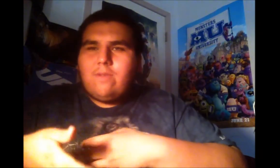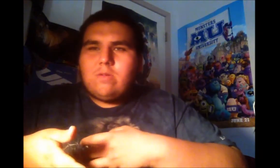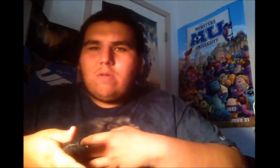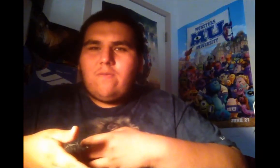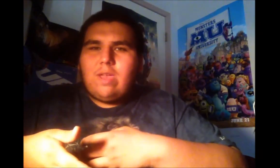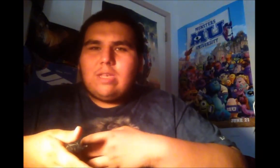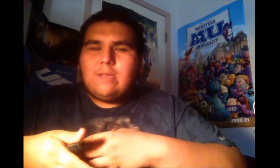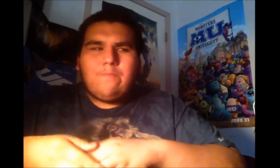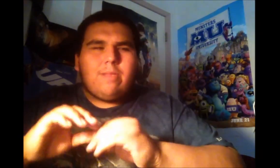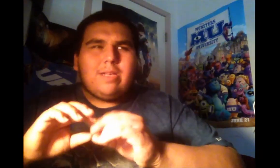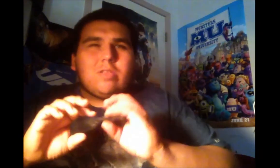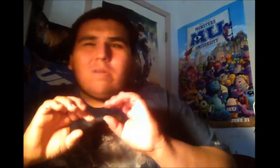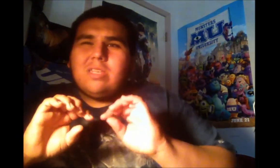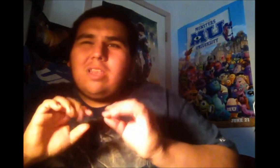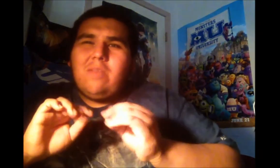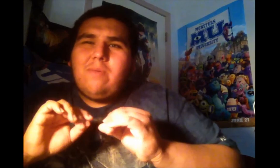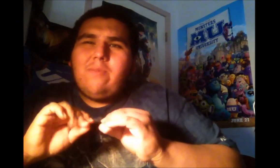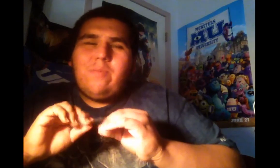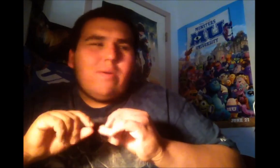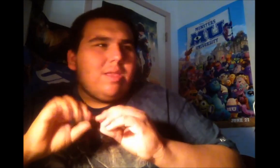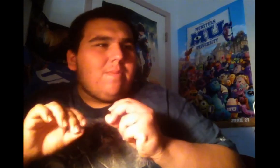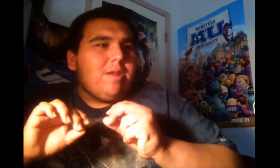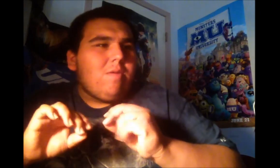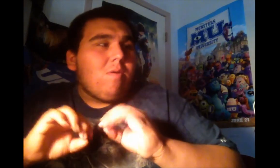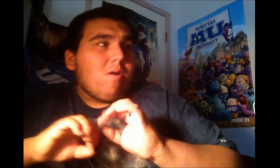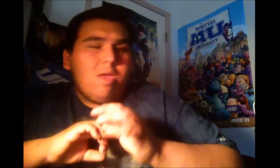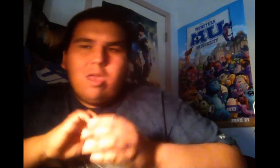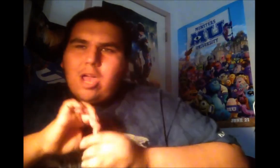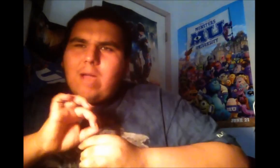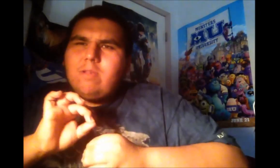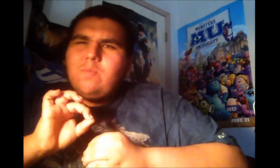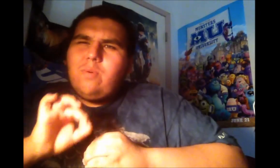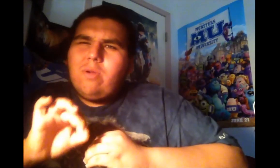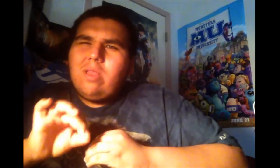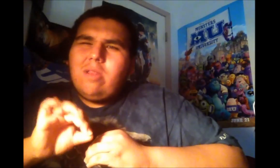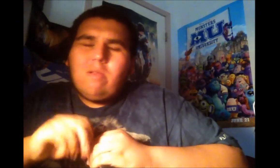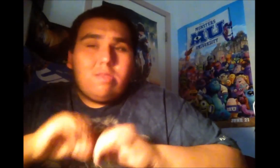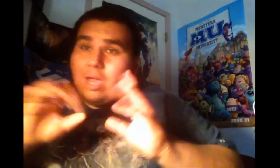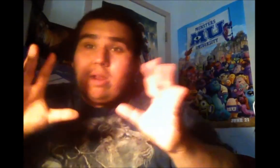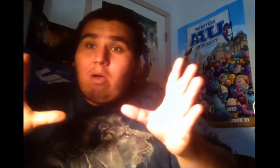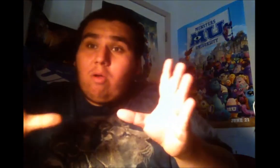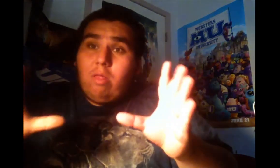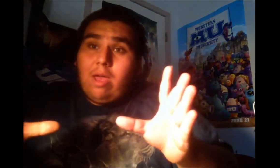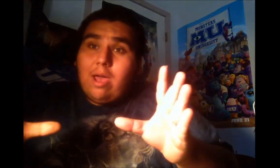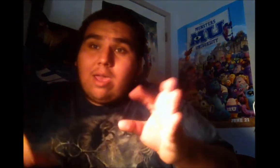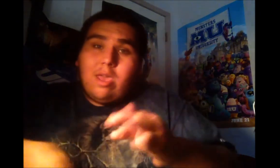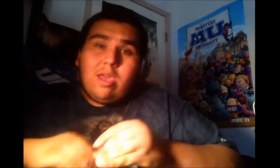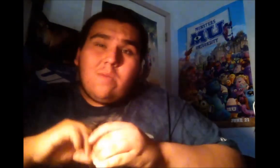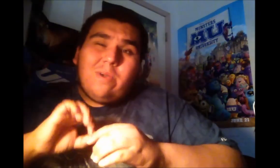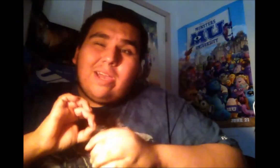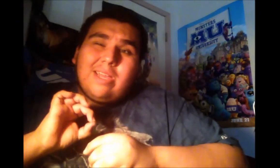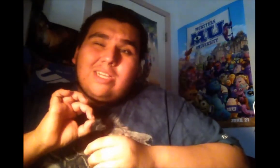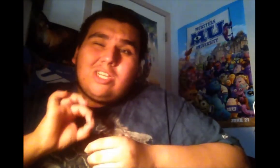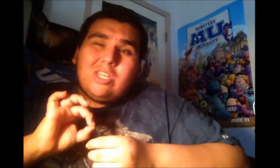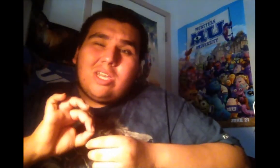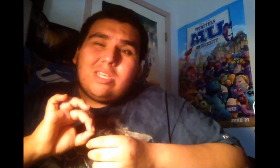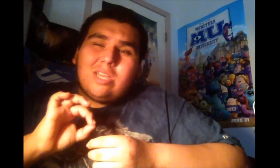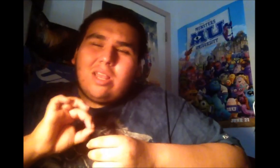visual effects. Plus, was a little bit of a point in the middle where I was bored a little. Not a whole lot, but just a